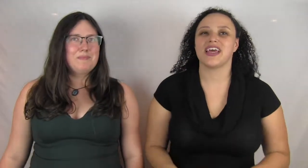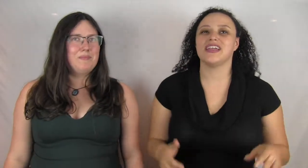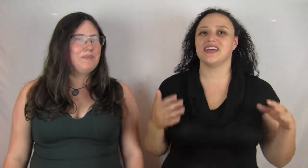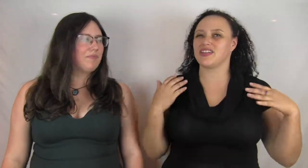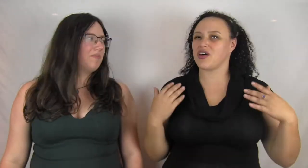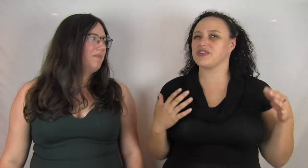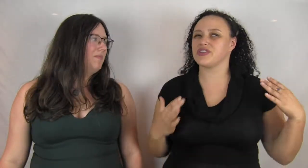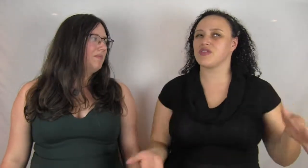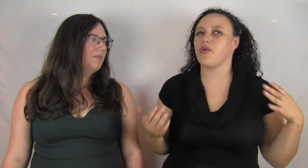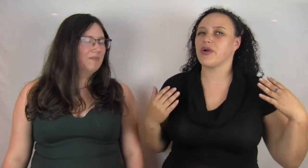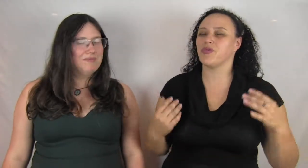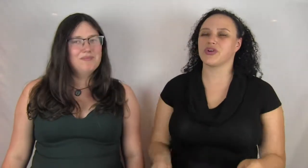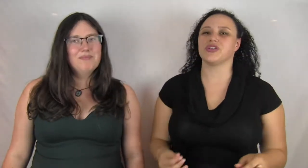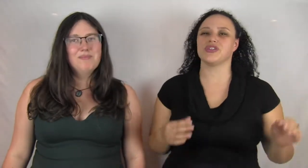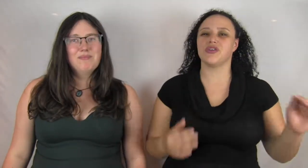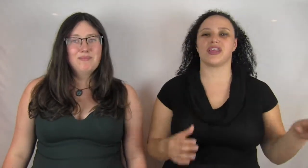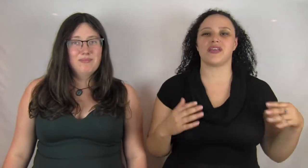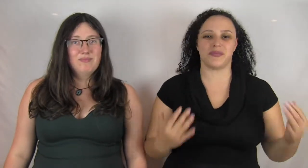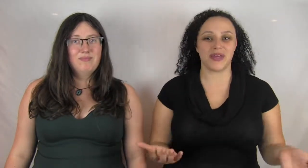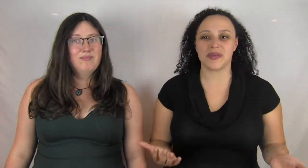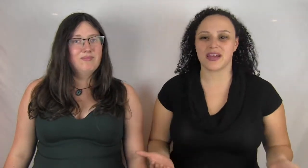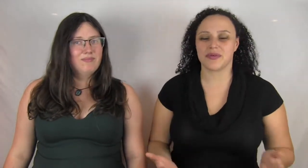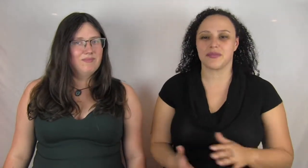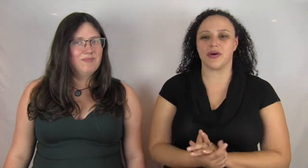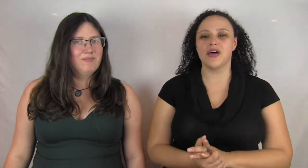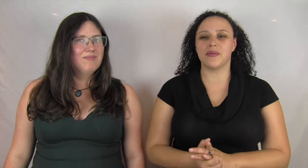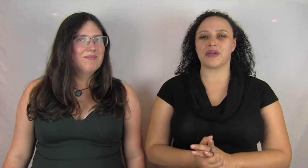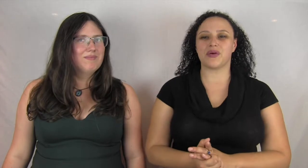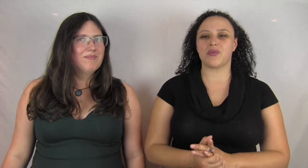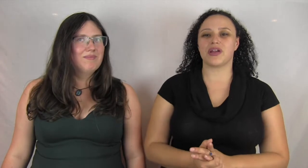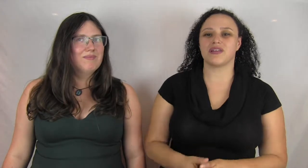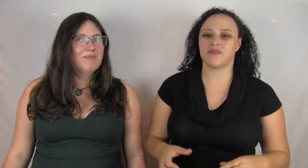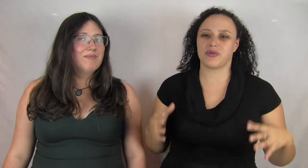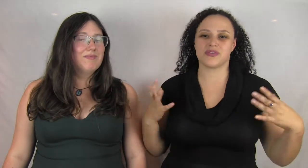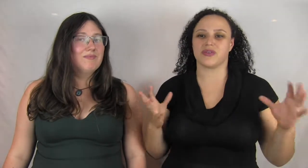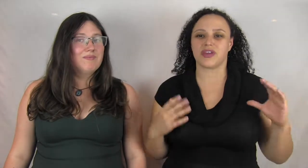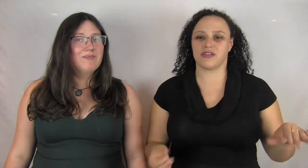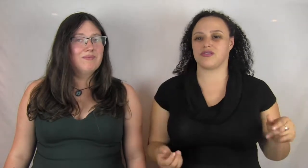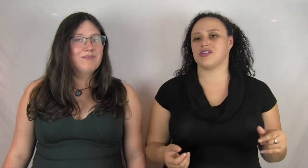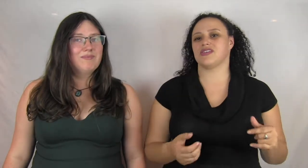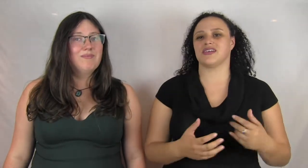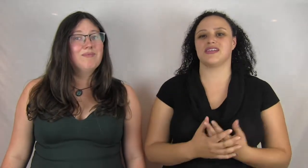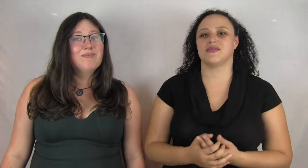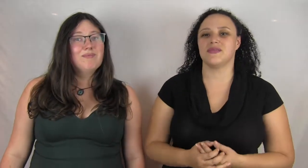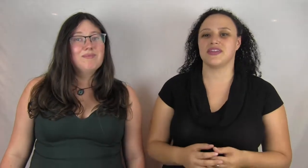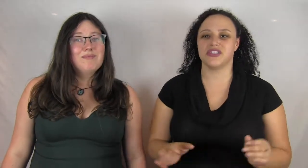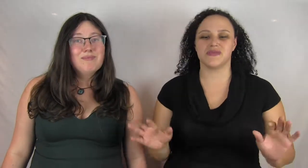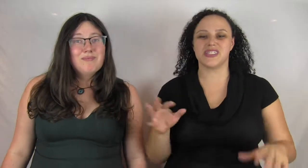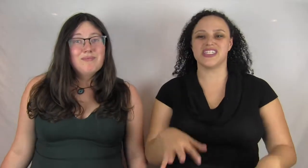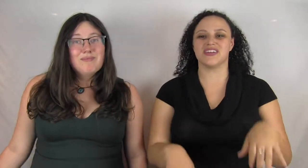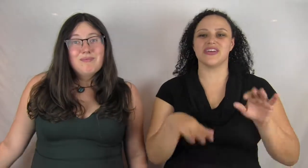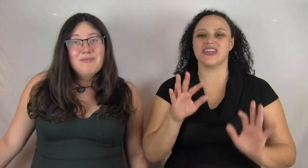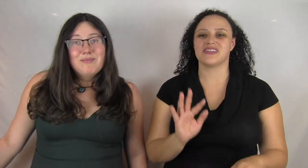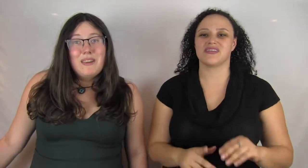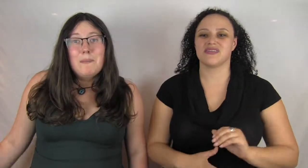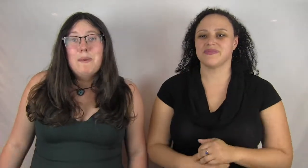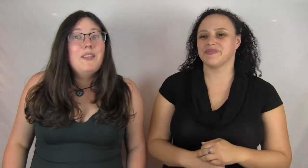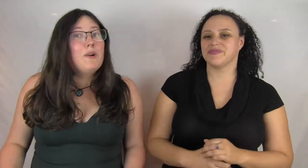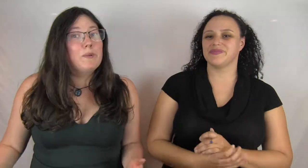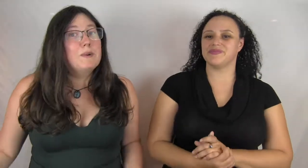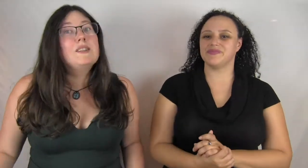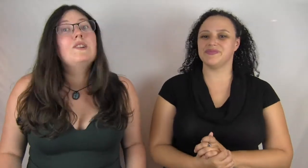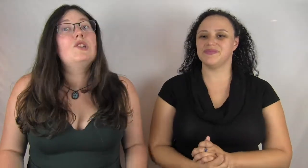intelligent and intelligent to the point where she's good at manipulating people, but her one personal characteristic seems to be that she's mysterious.